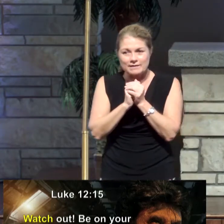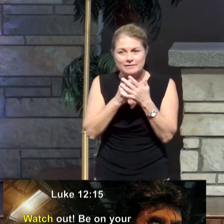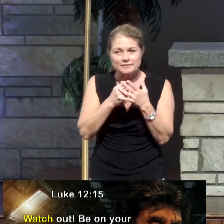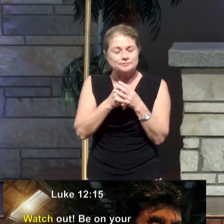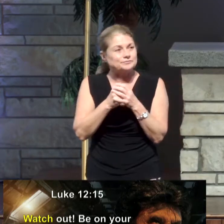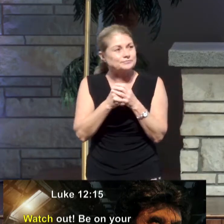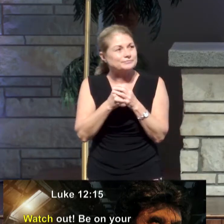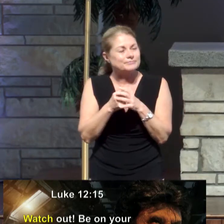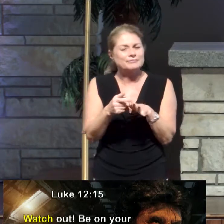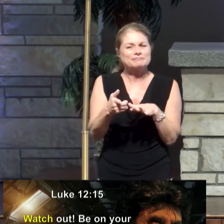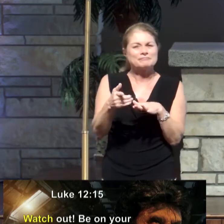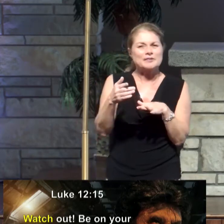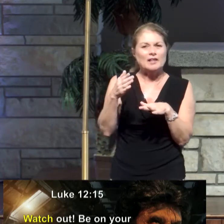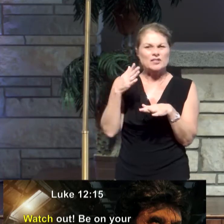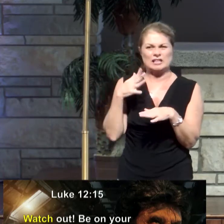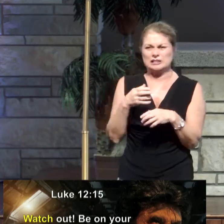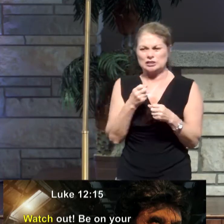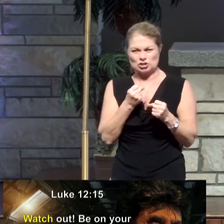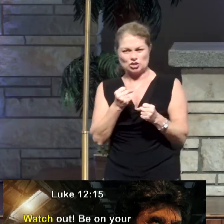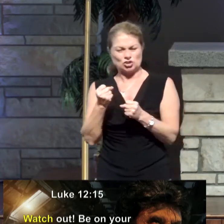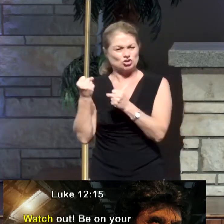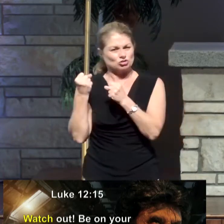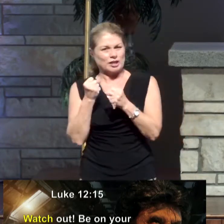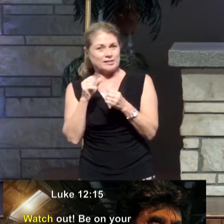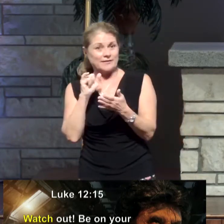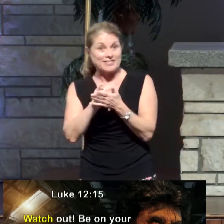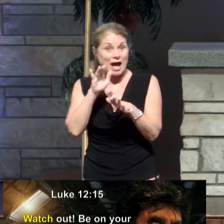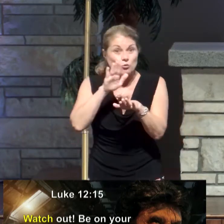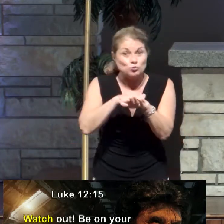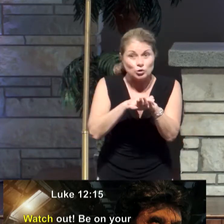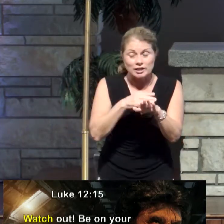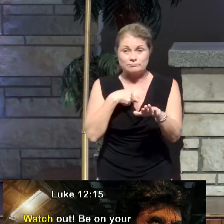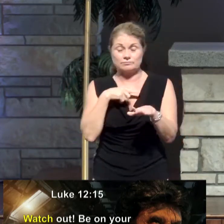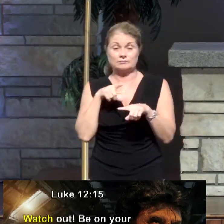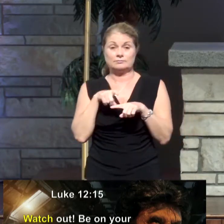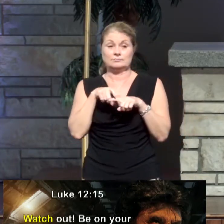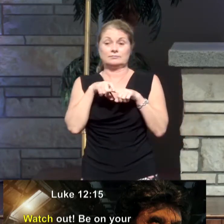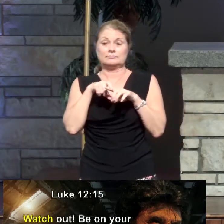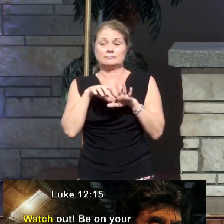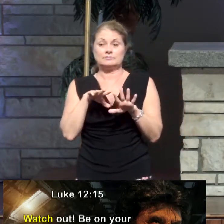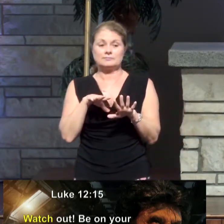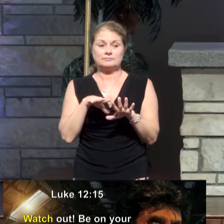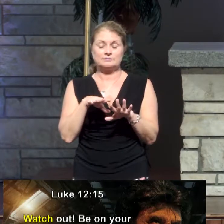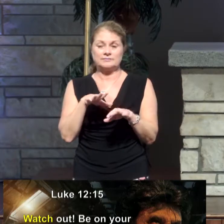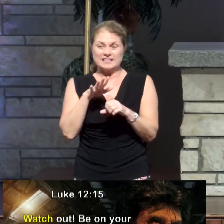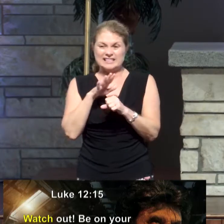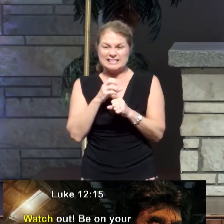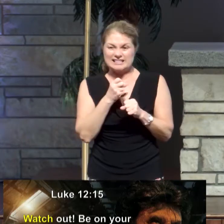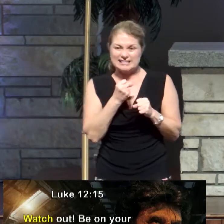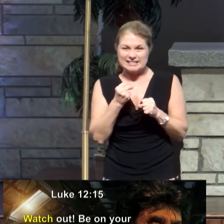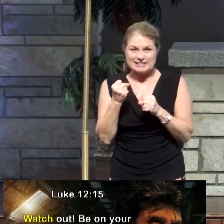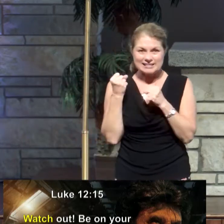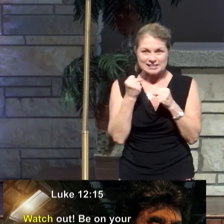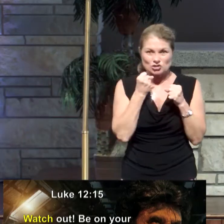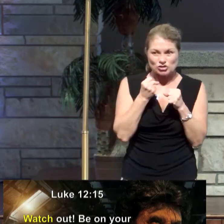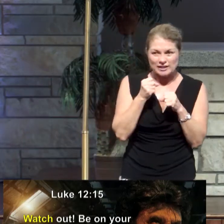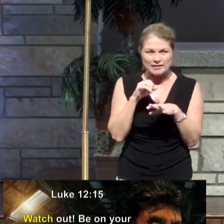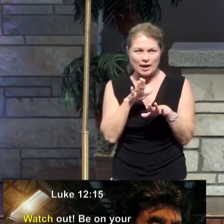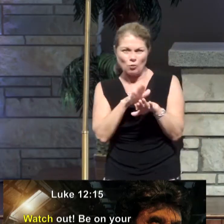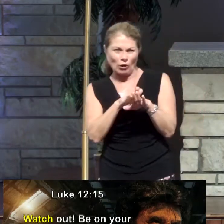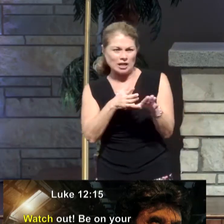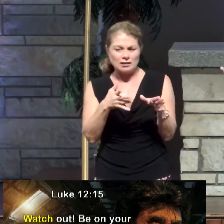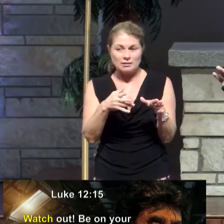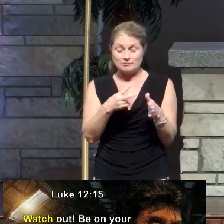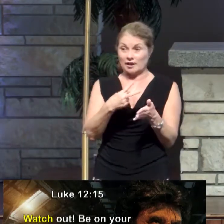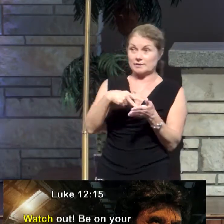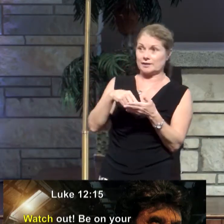I mean, the intensity of that warning, it just causes me to pause. The intensity of that warning just causes you to stand up and to pay